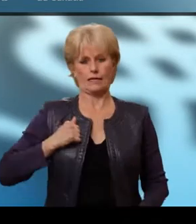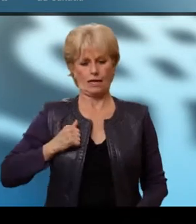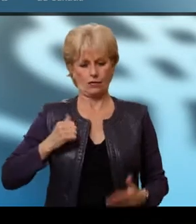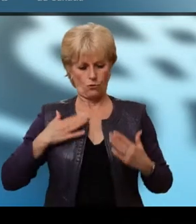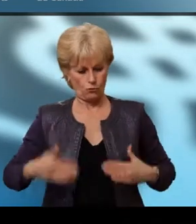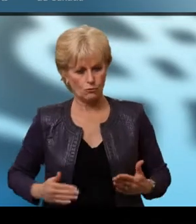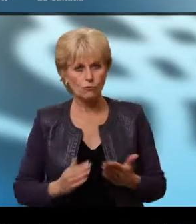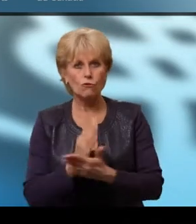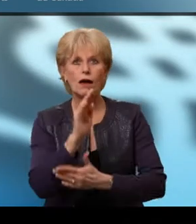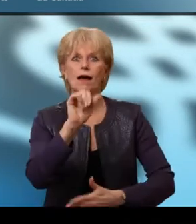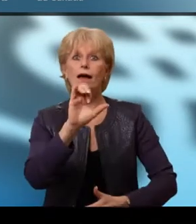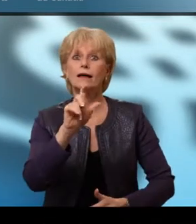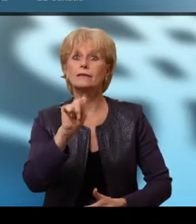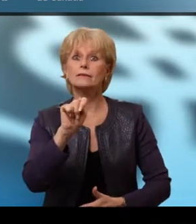Canadian Human Rights Act